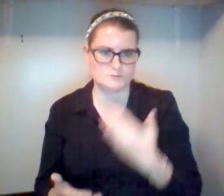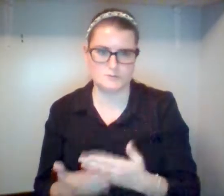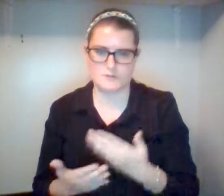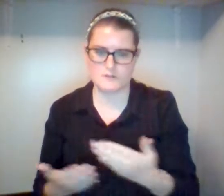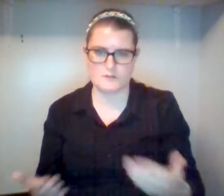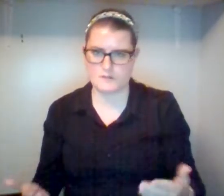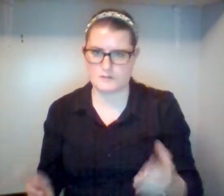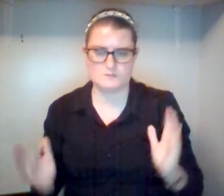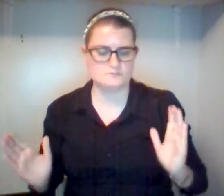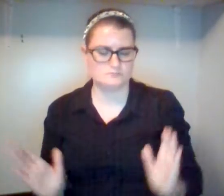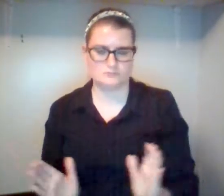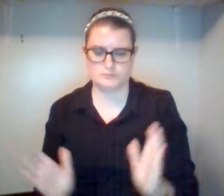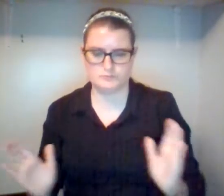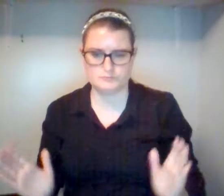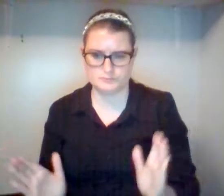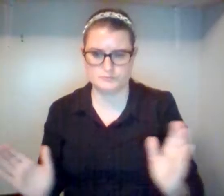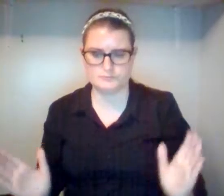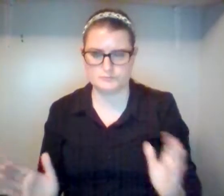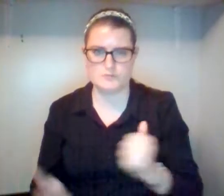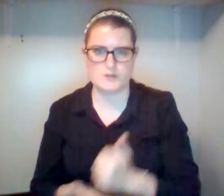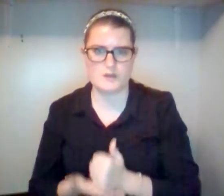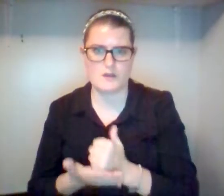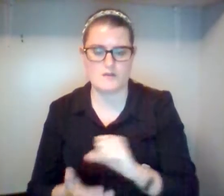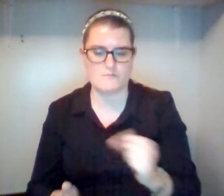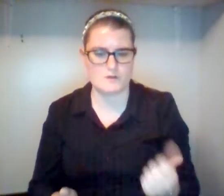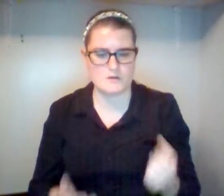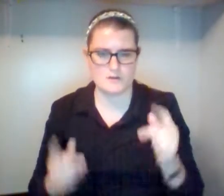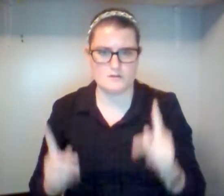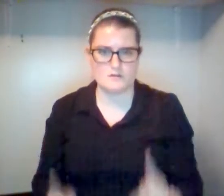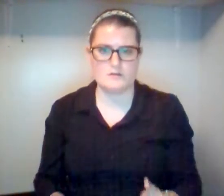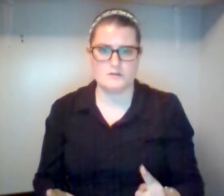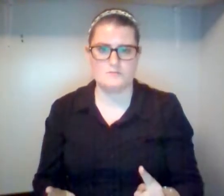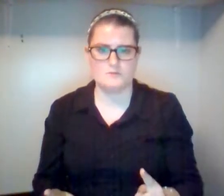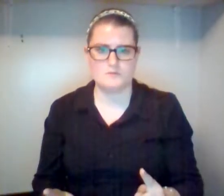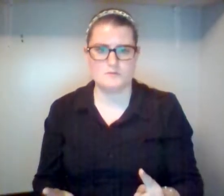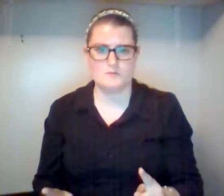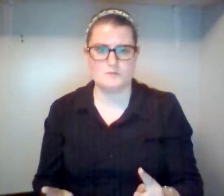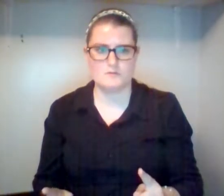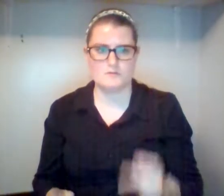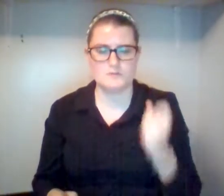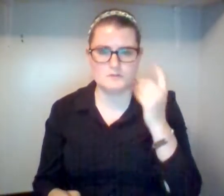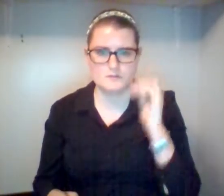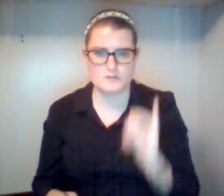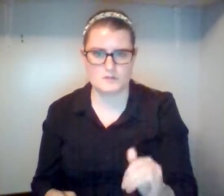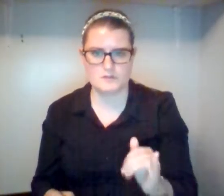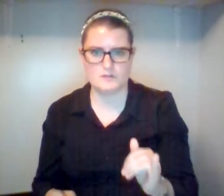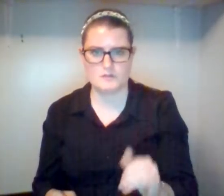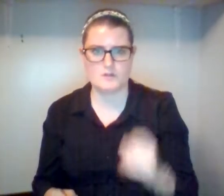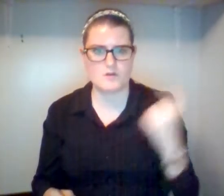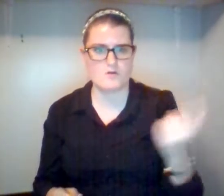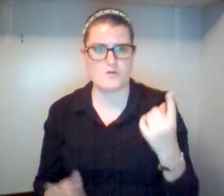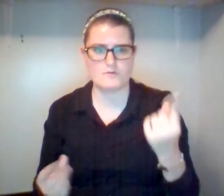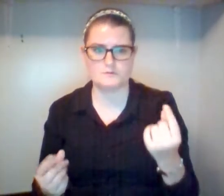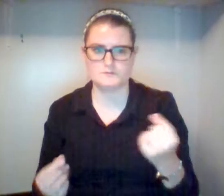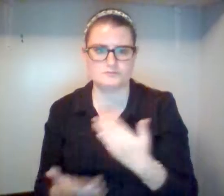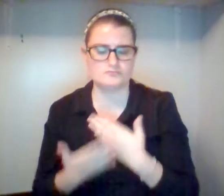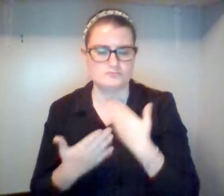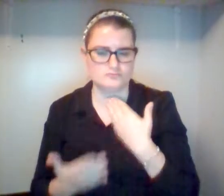world has a hard time disapproving of. And if the Holy Spirit is pleased to move them,